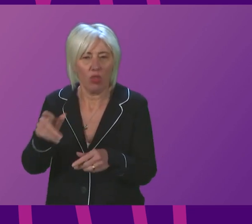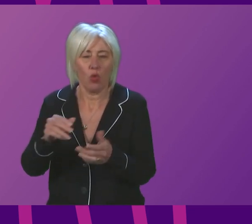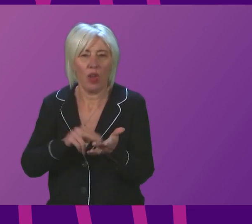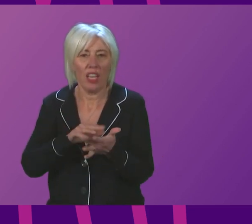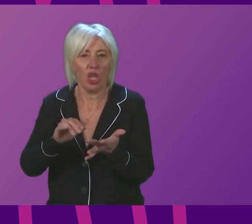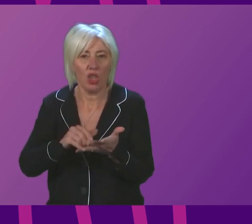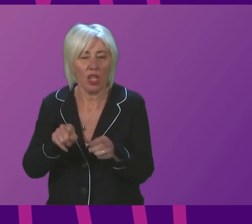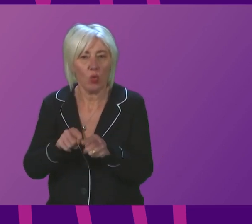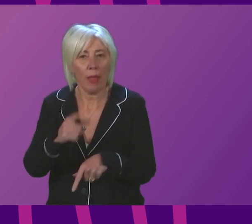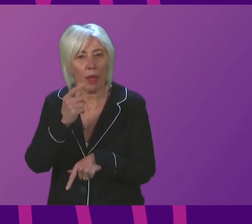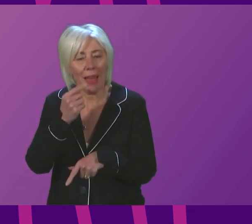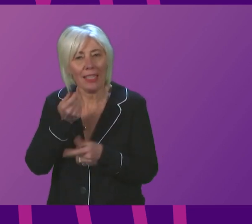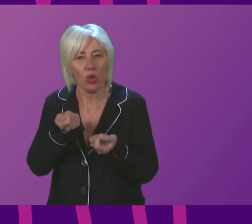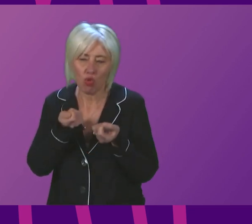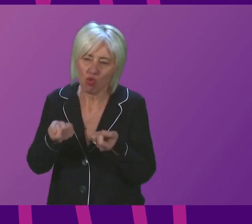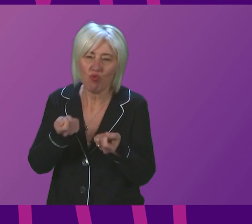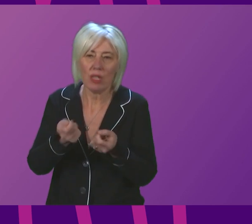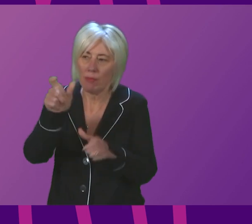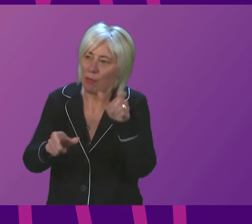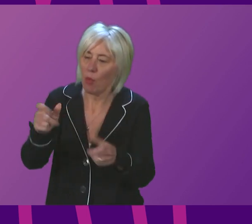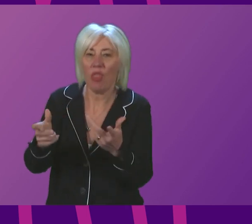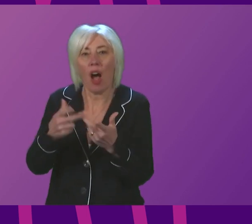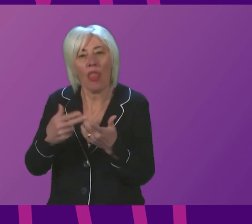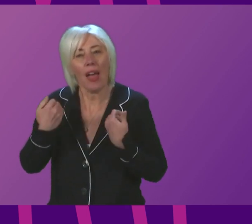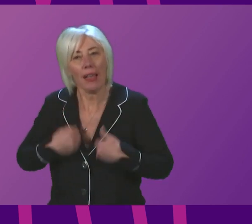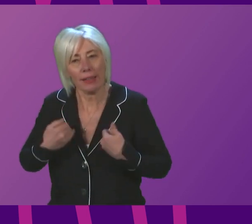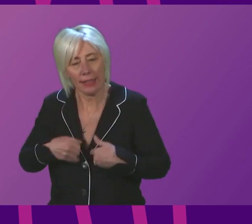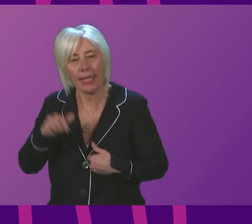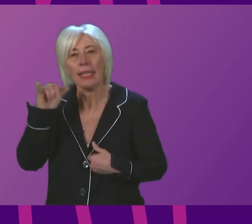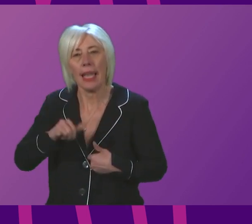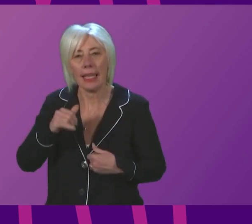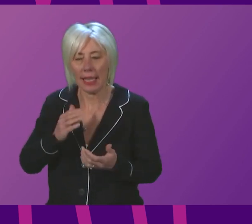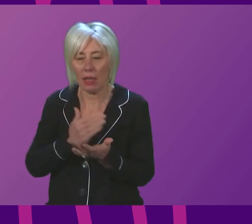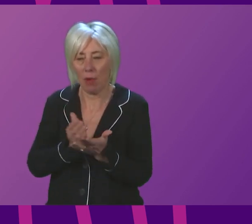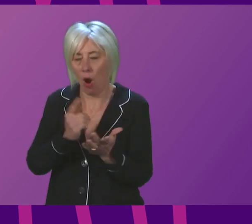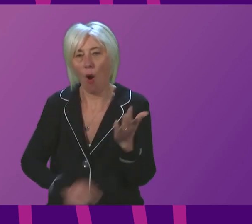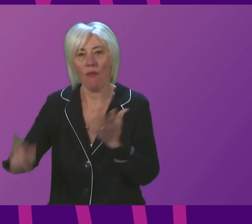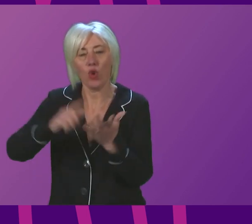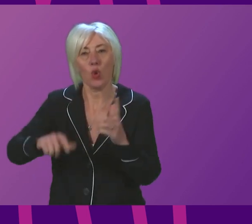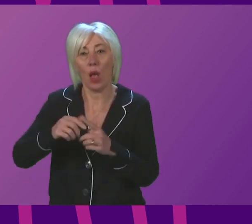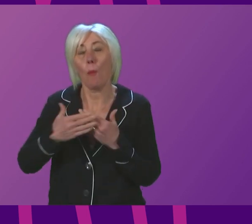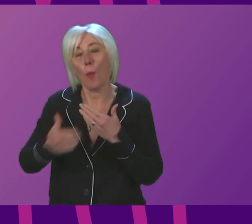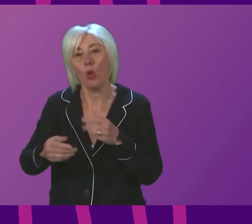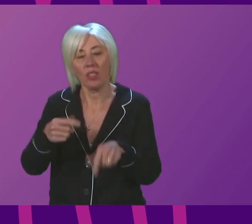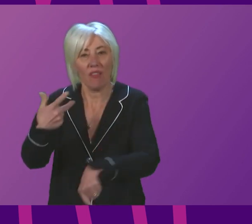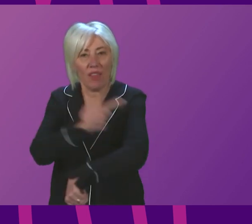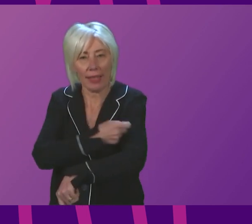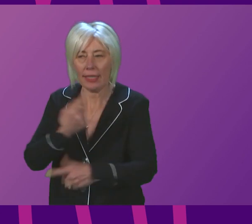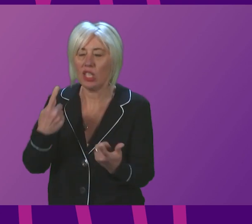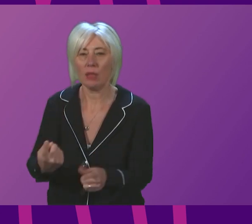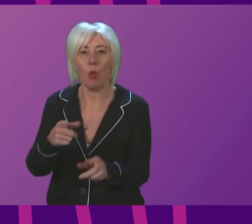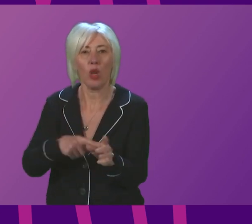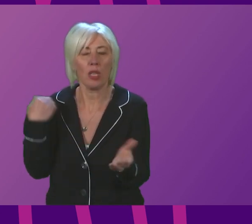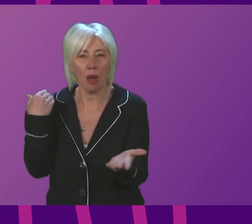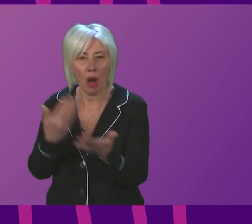including its capacity to treat patients with other illnesses. We are the most vaccinated part of the UK, but despite the exhortation of ministers over the last year of the importance